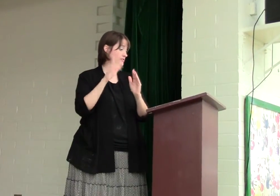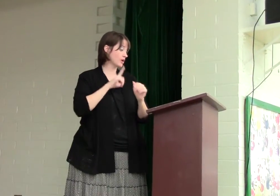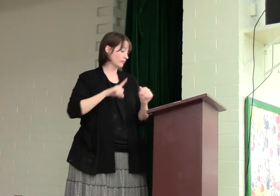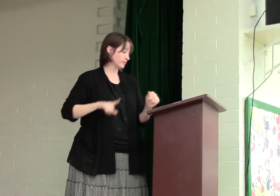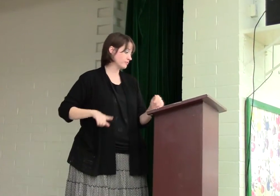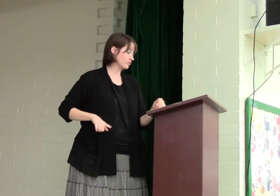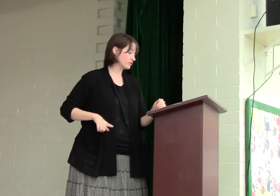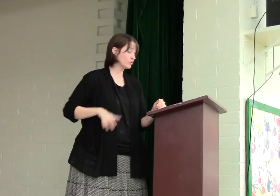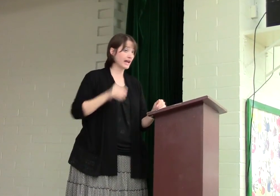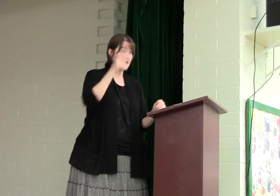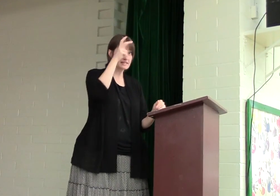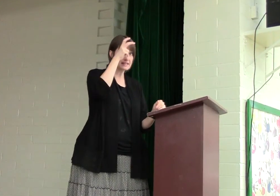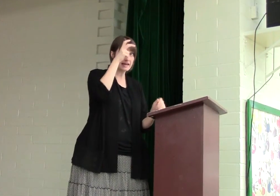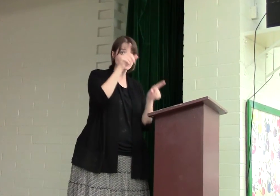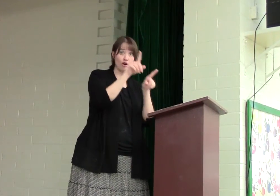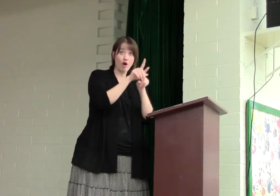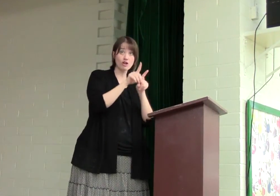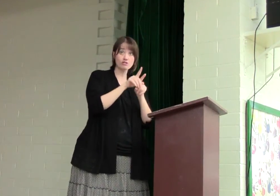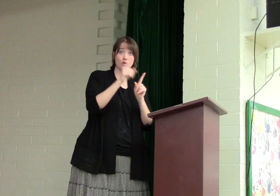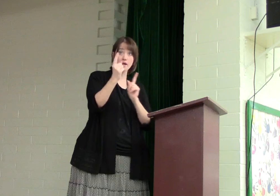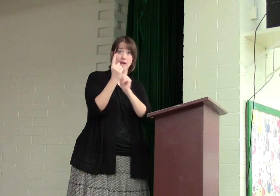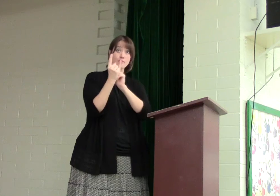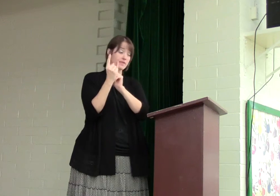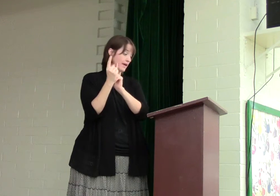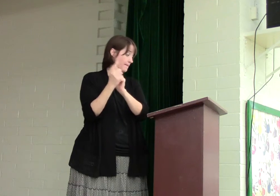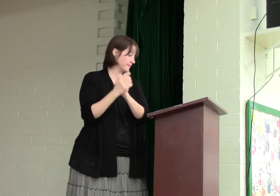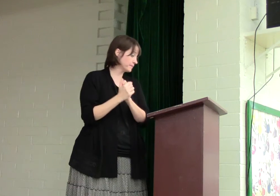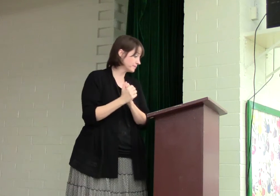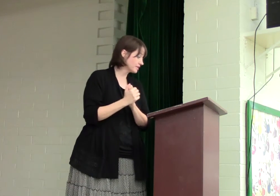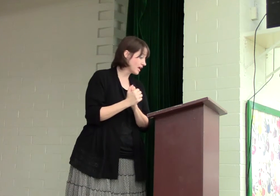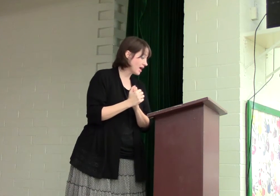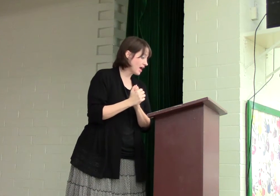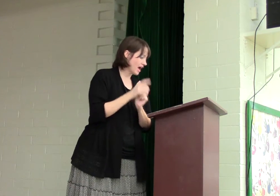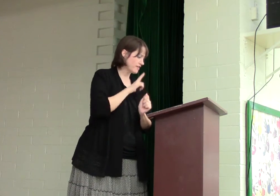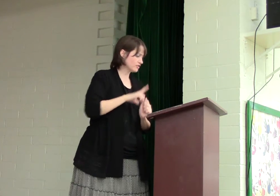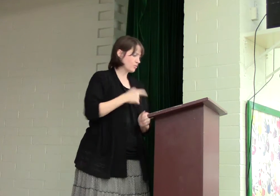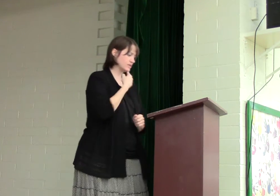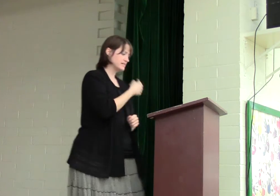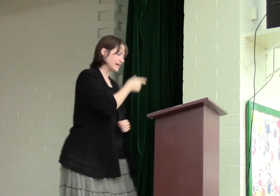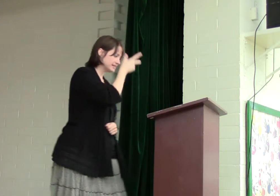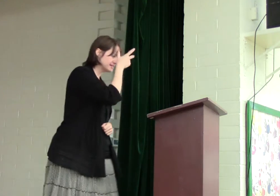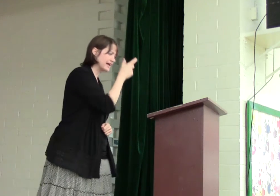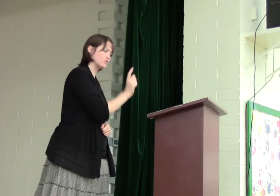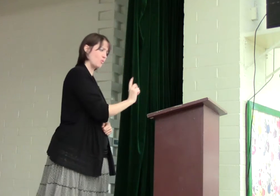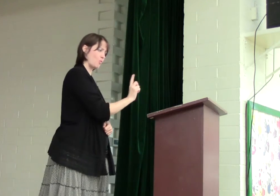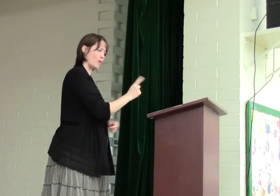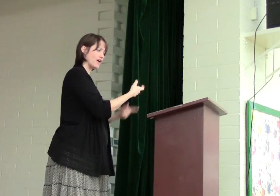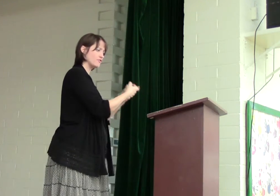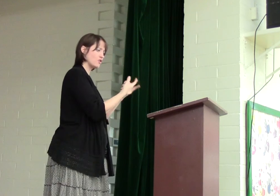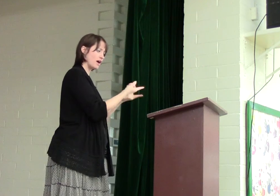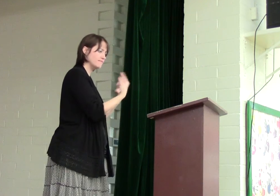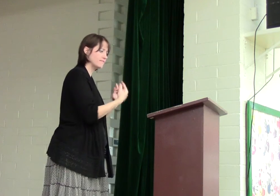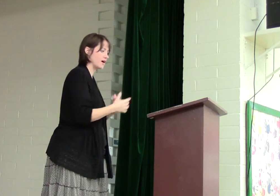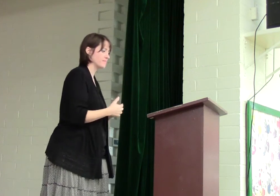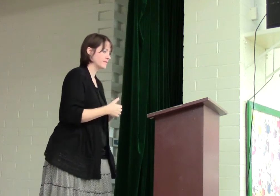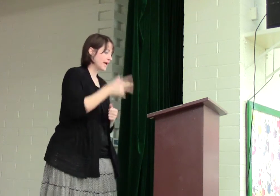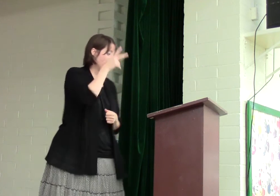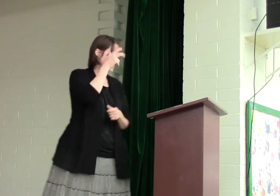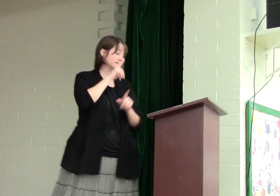before the Lord, and Satan also came with them. And the Lord said to Satan, where have you come from? And